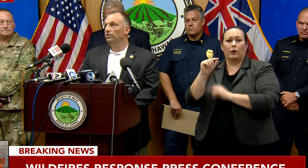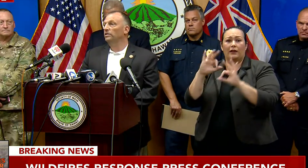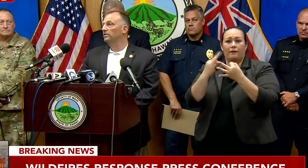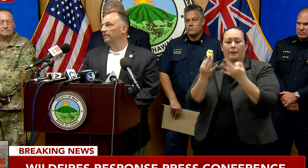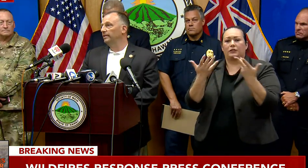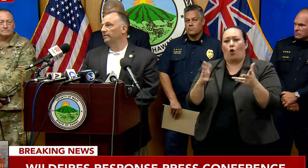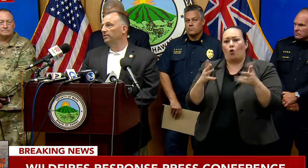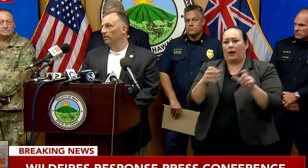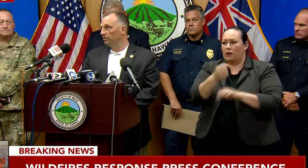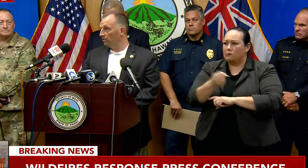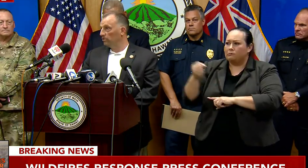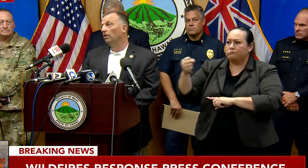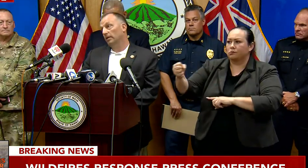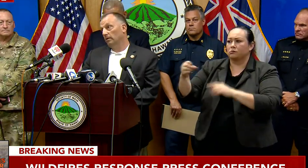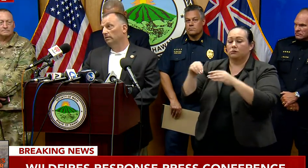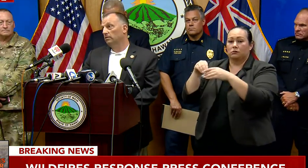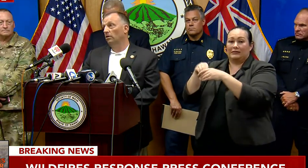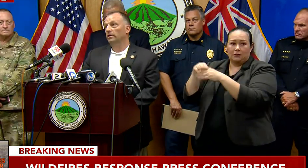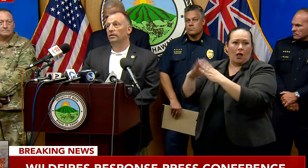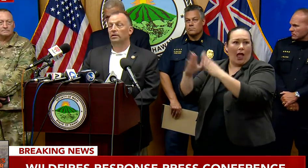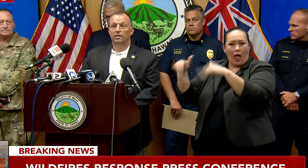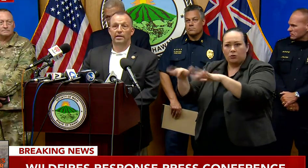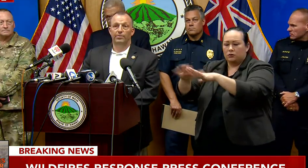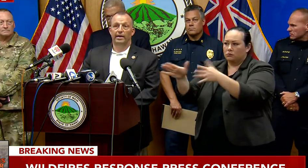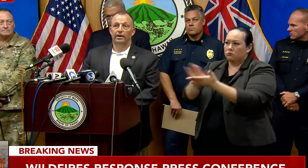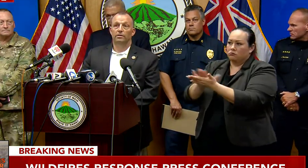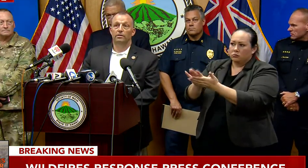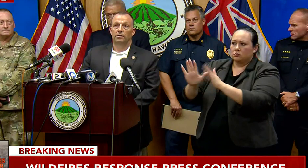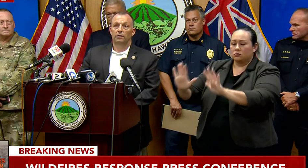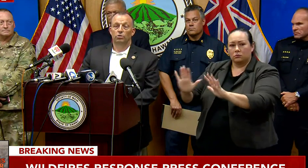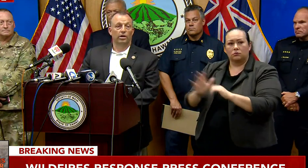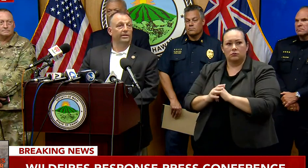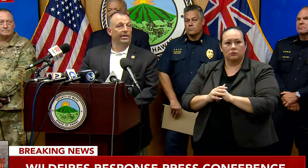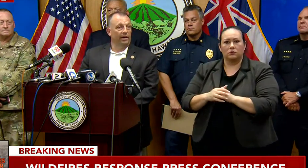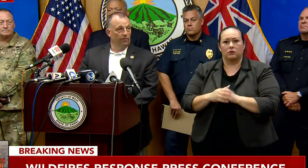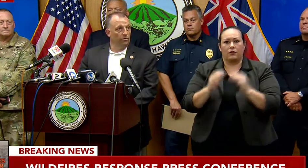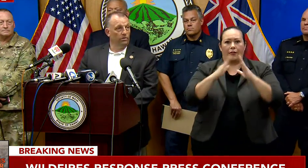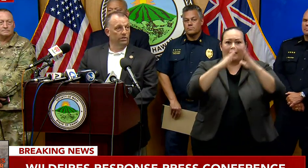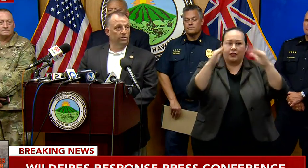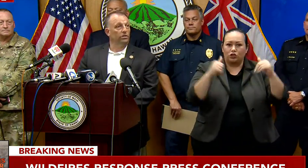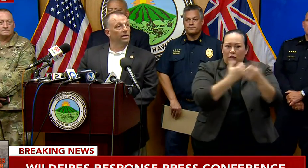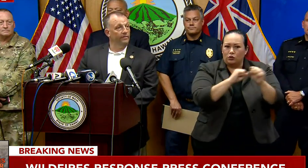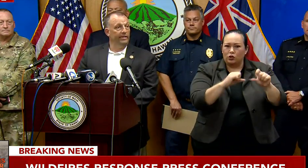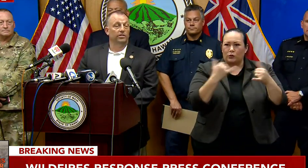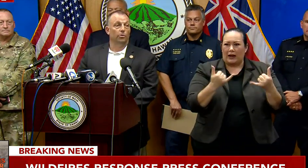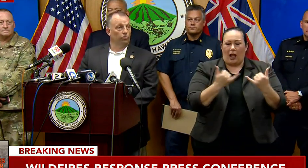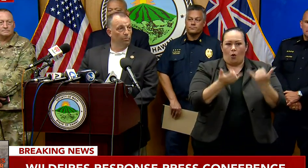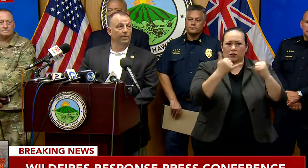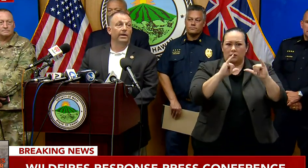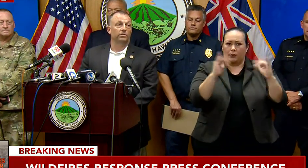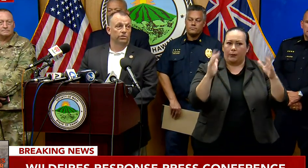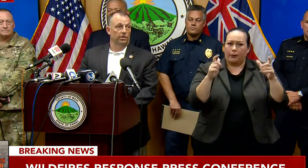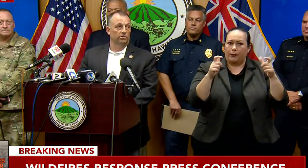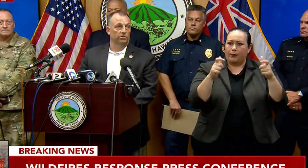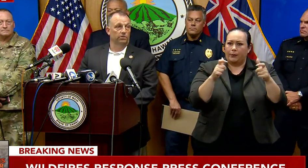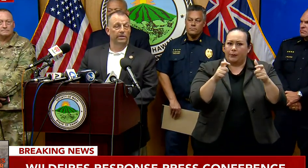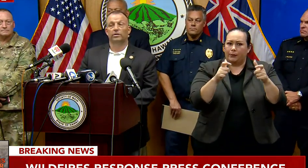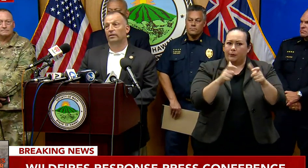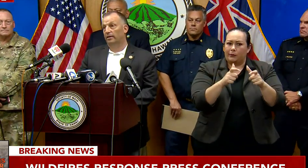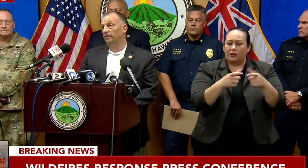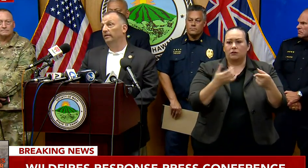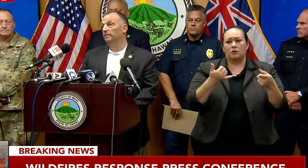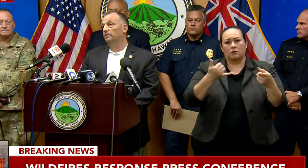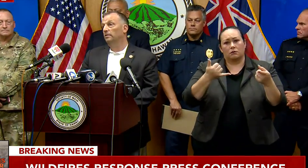And so you can see that the shelters are starting, starting to empty out. We're trying to be careful because there's a lot of needs that are also being met at those shelters,